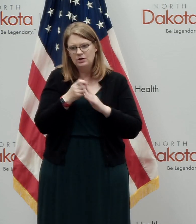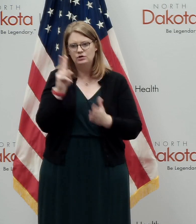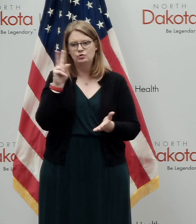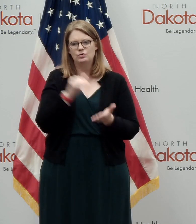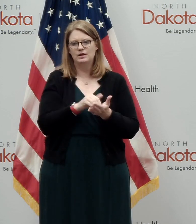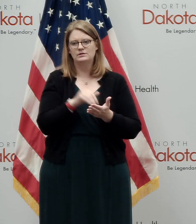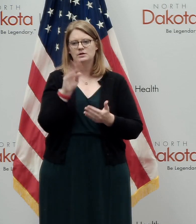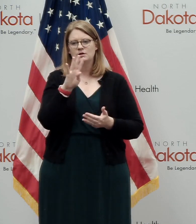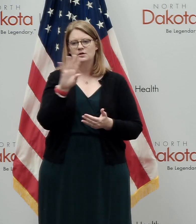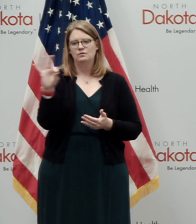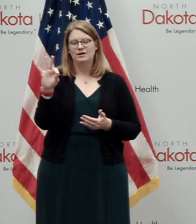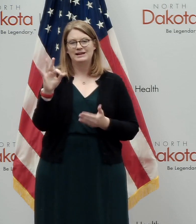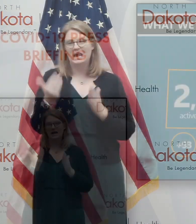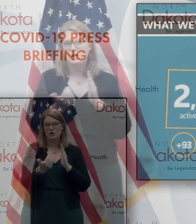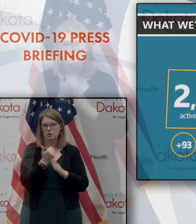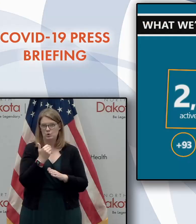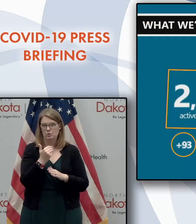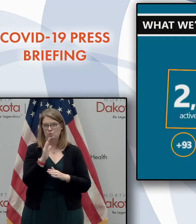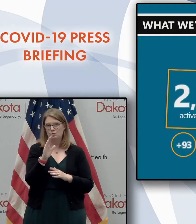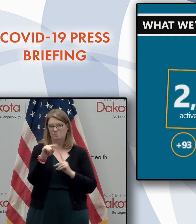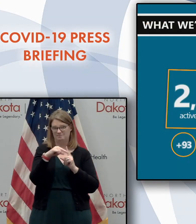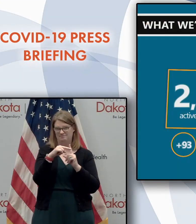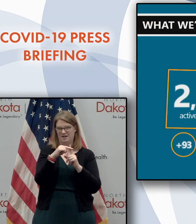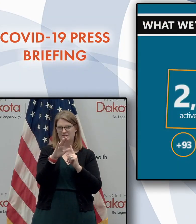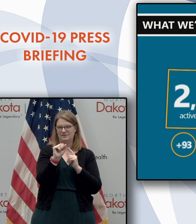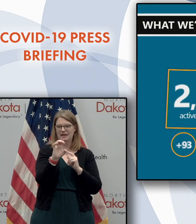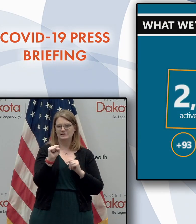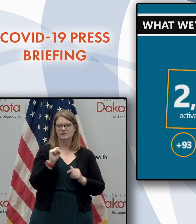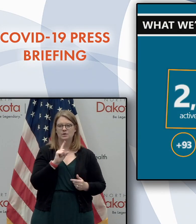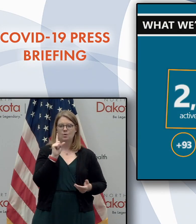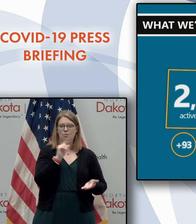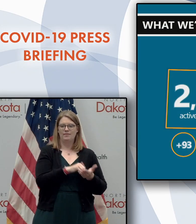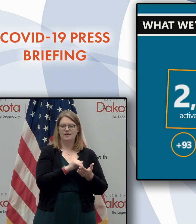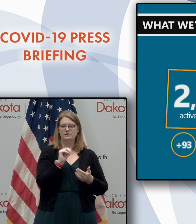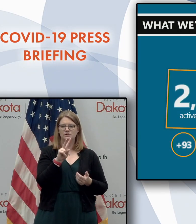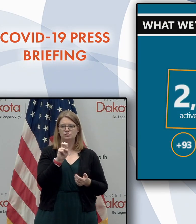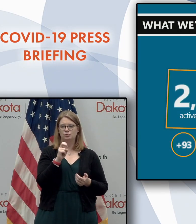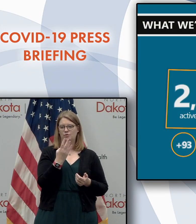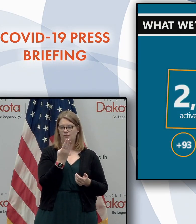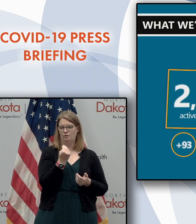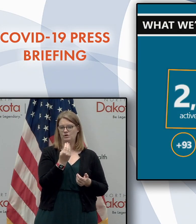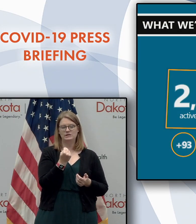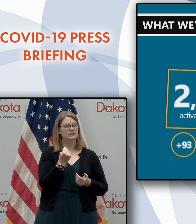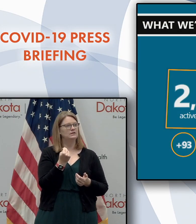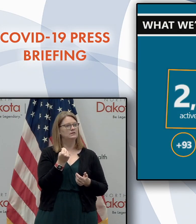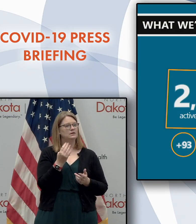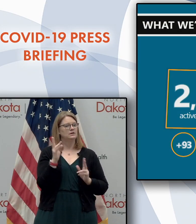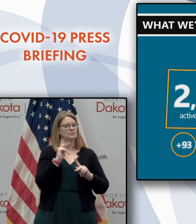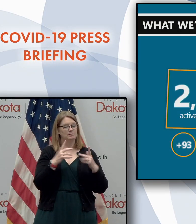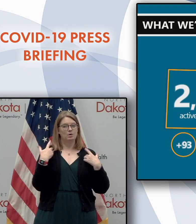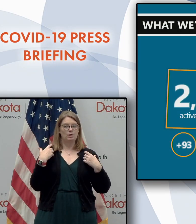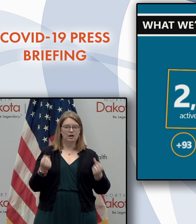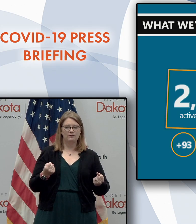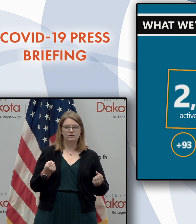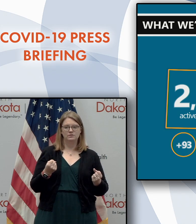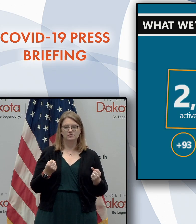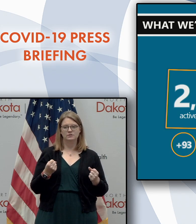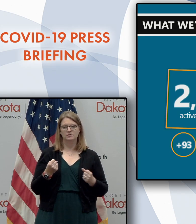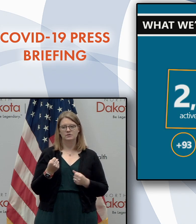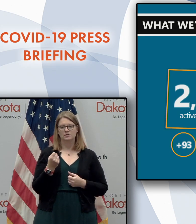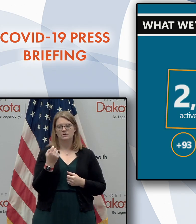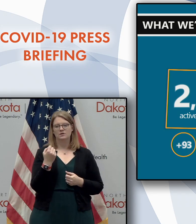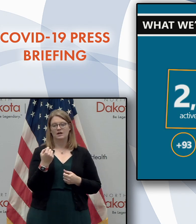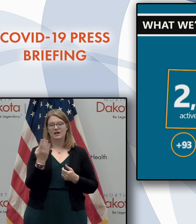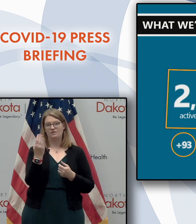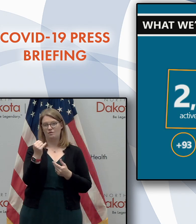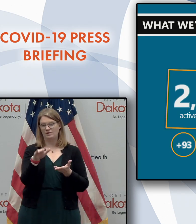2,049 new cases, 1,214 recovered, and 14